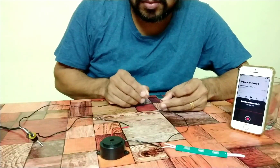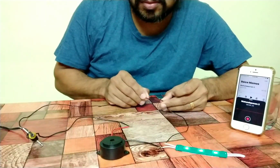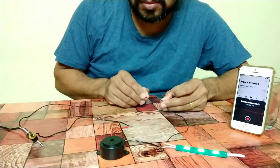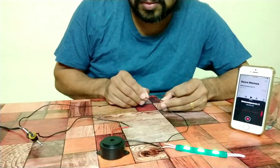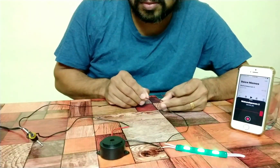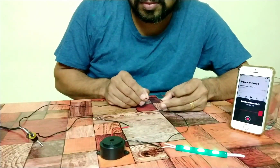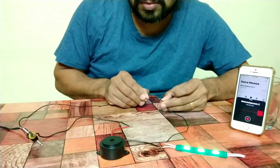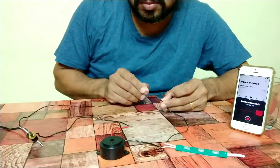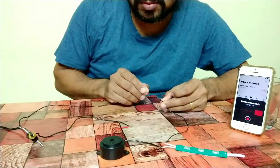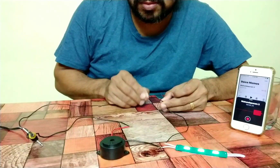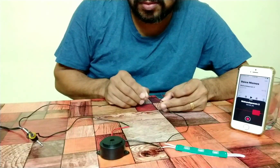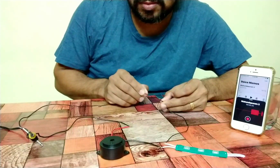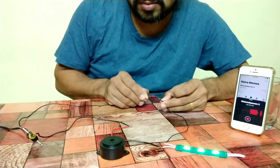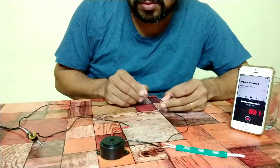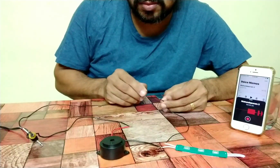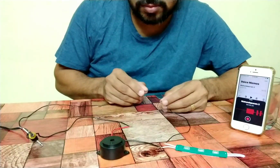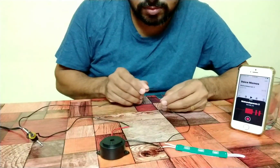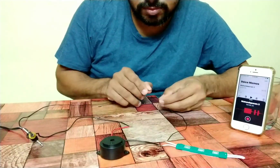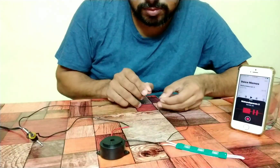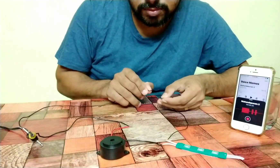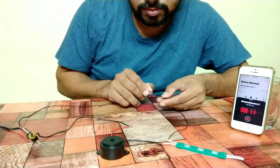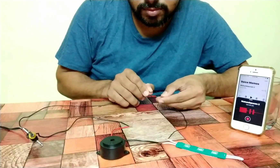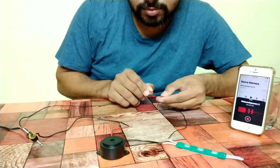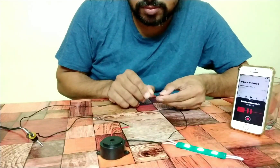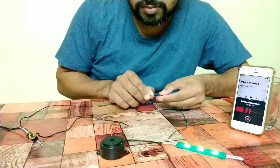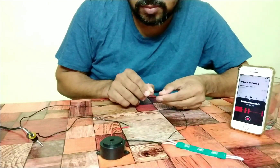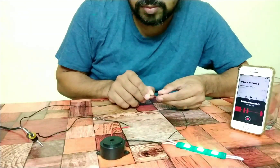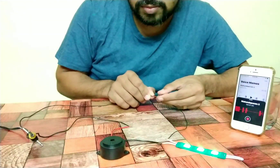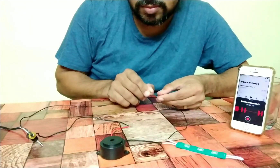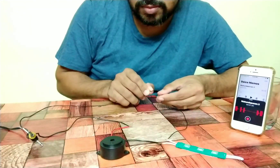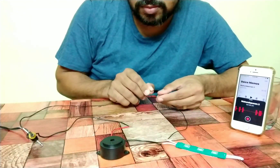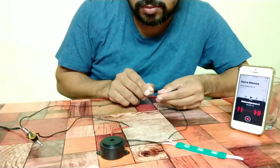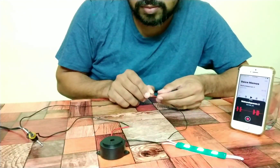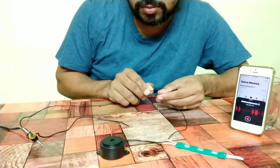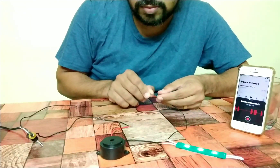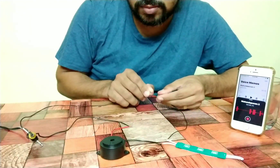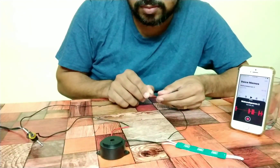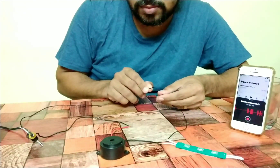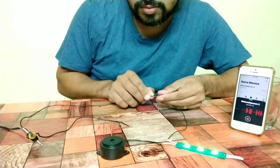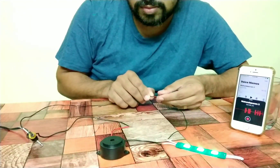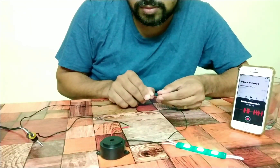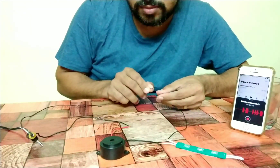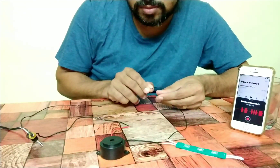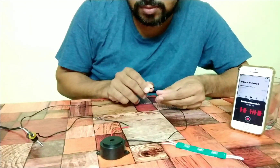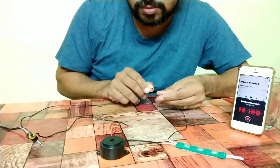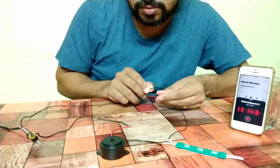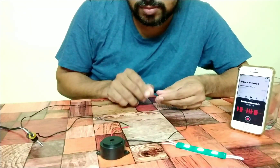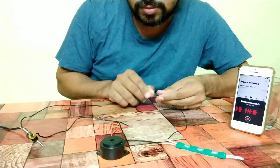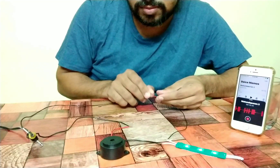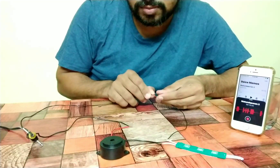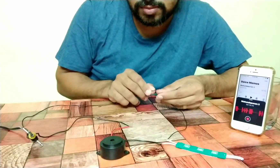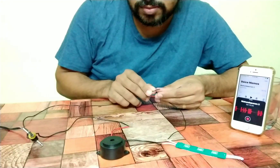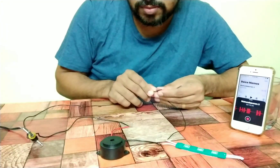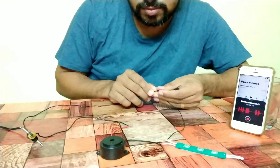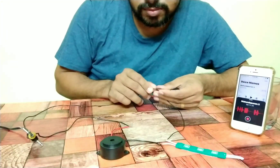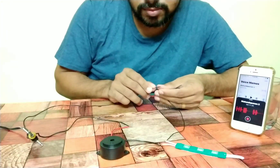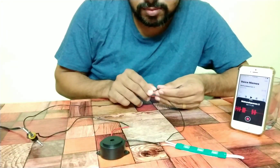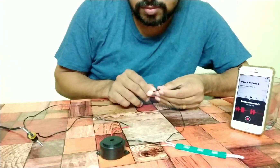Keep up, I shine You'll surely get burned if you reach out and touch My mind